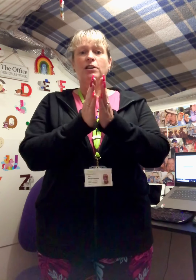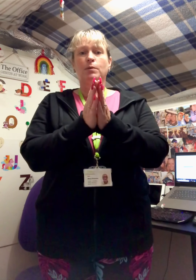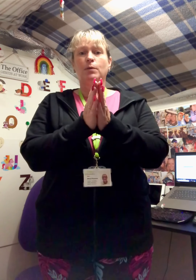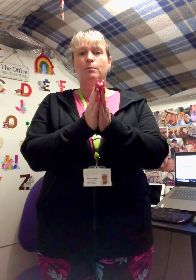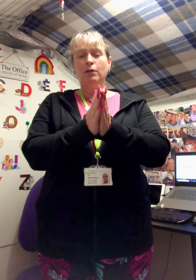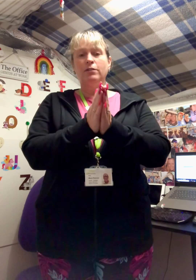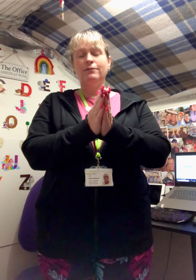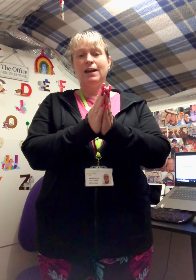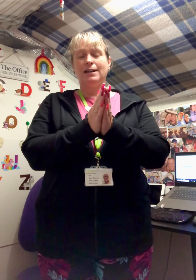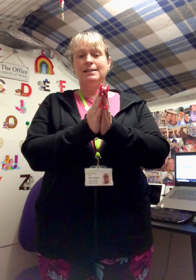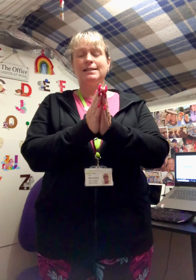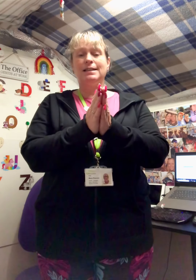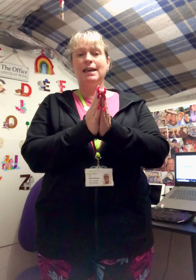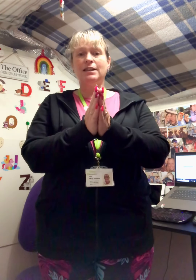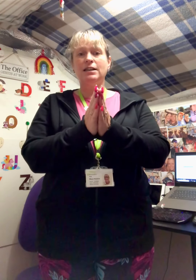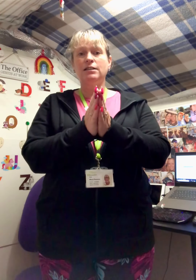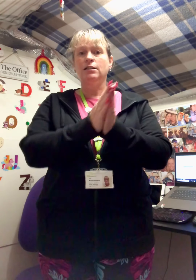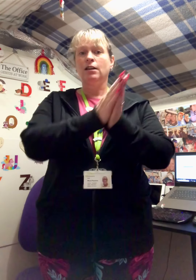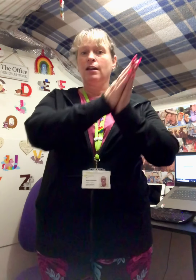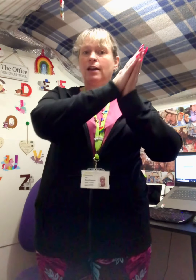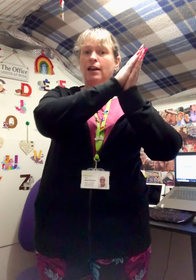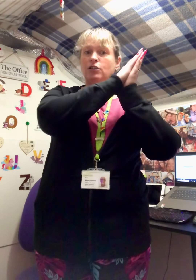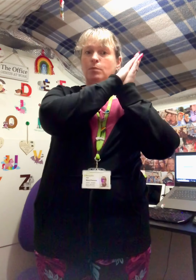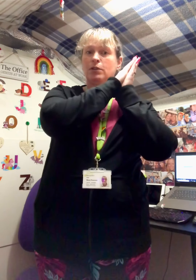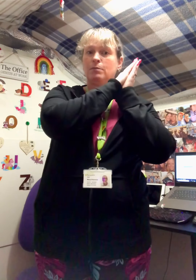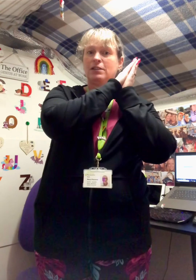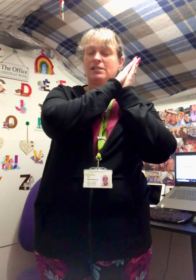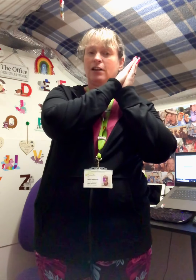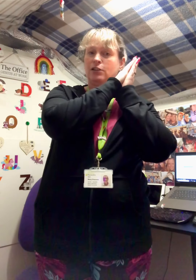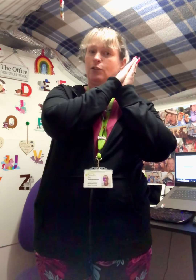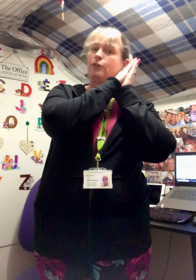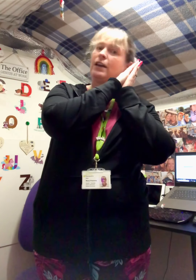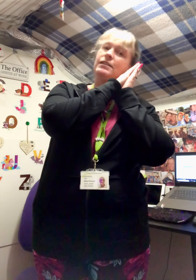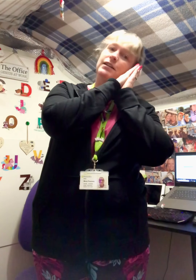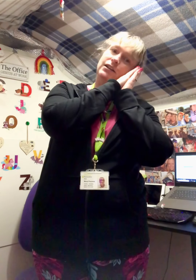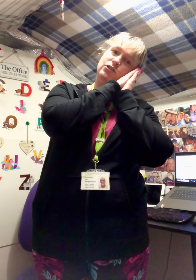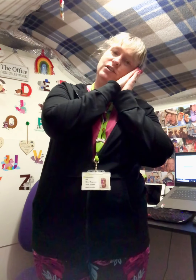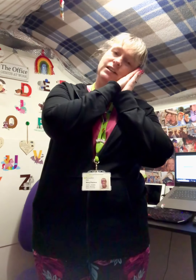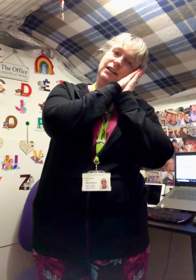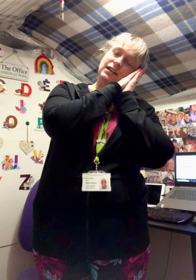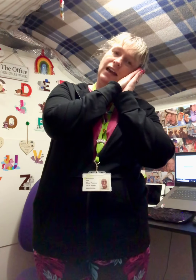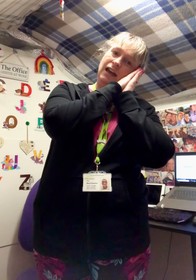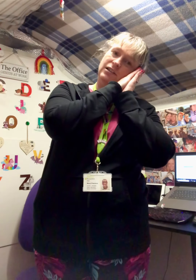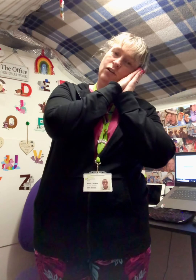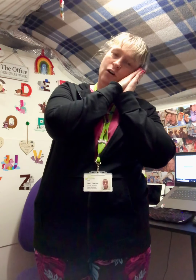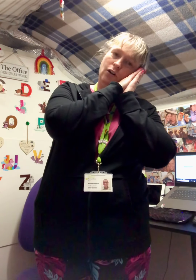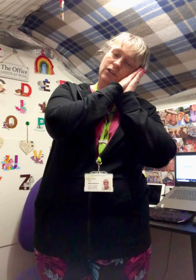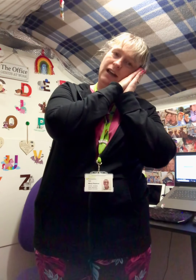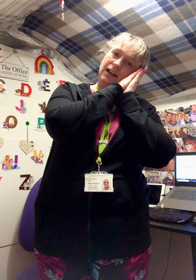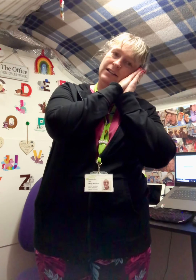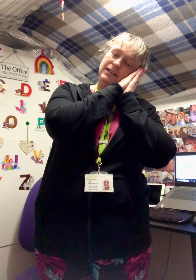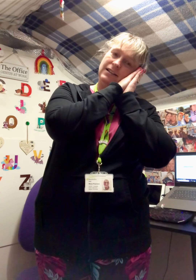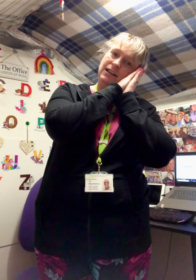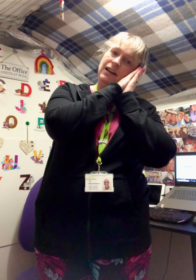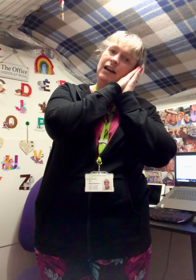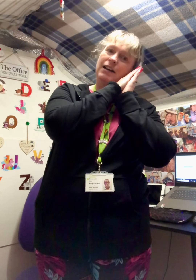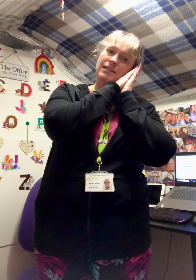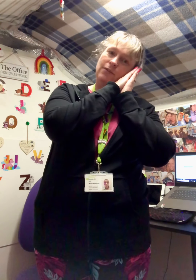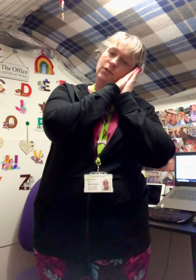put both of your hands together and you put them at the side of your face and you just leave your head on your hands as if you were